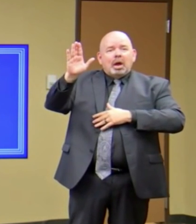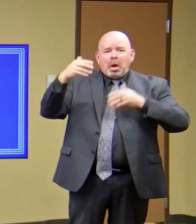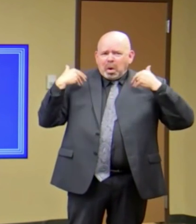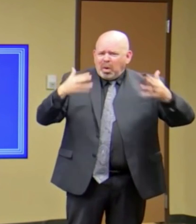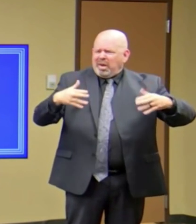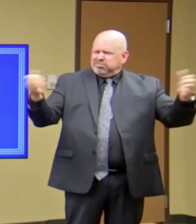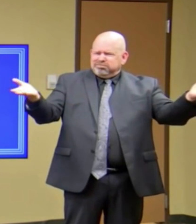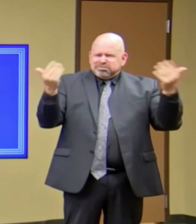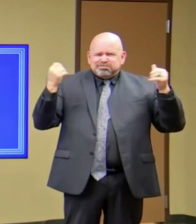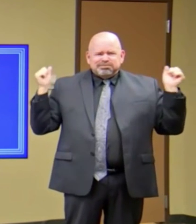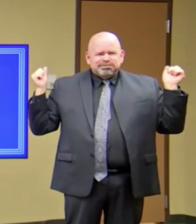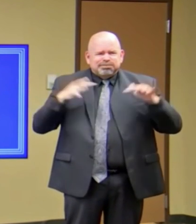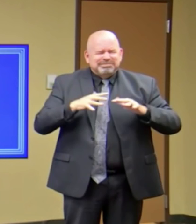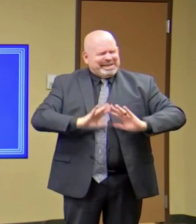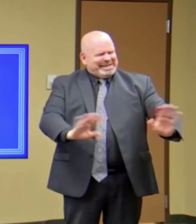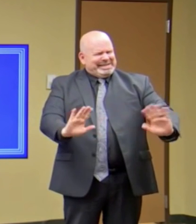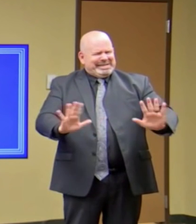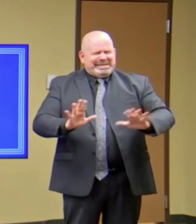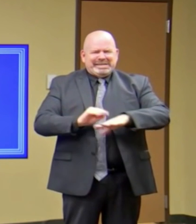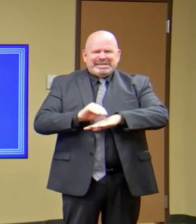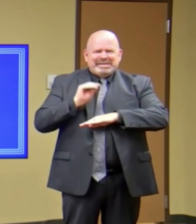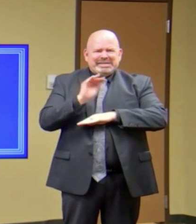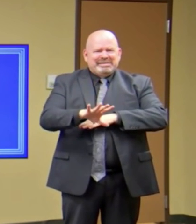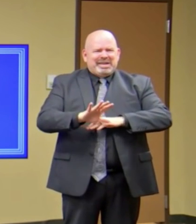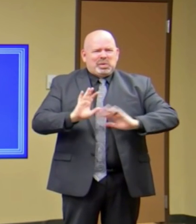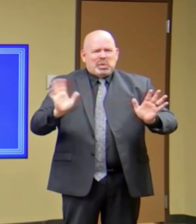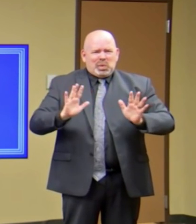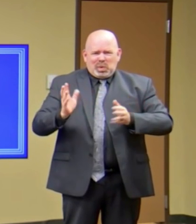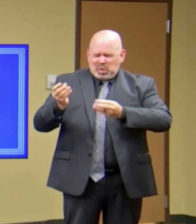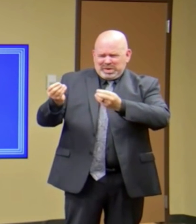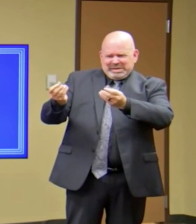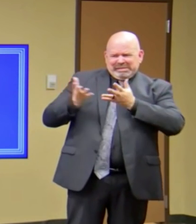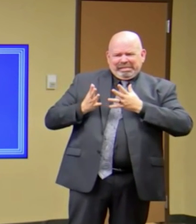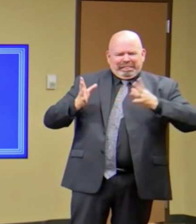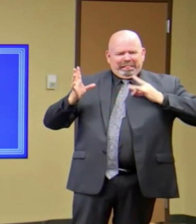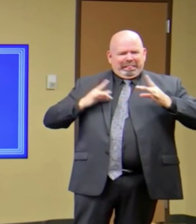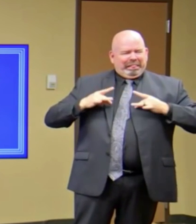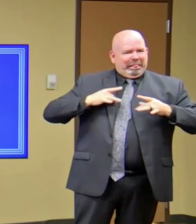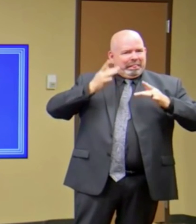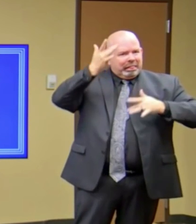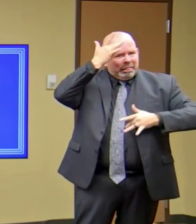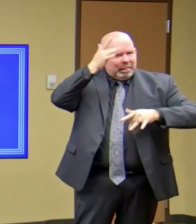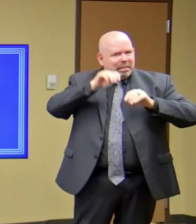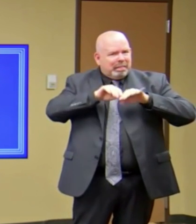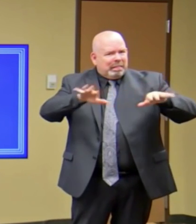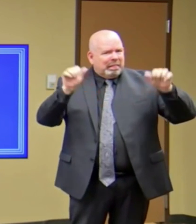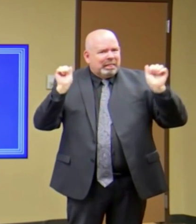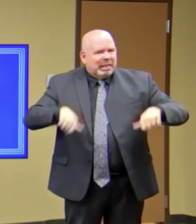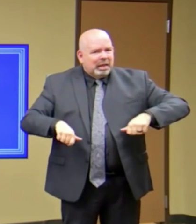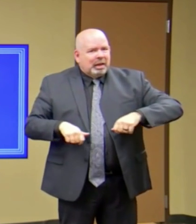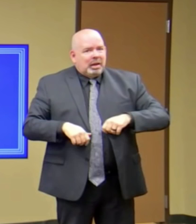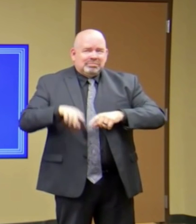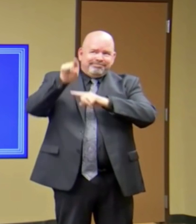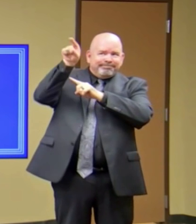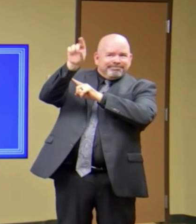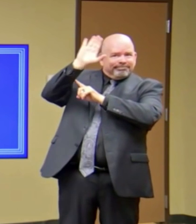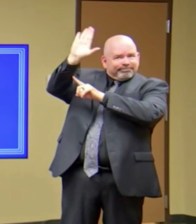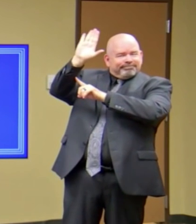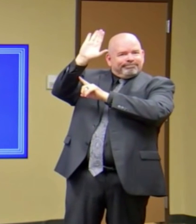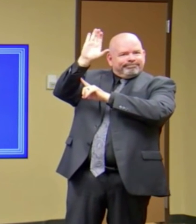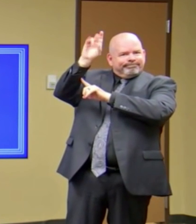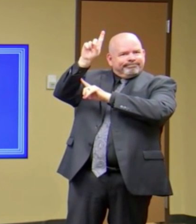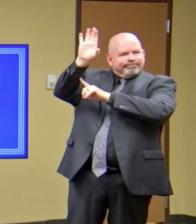not the allowance from the governor that we can all have a large worship service.